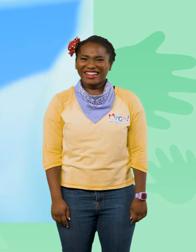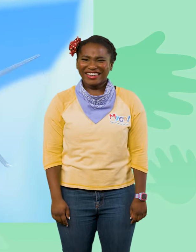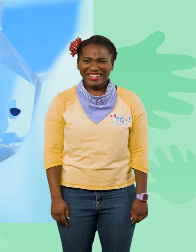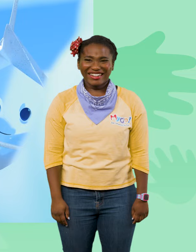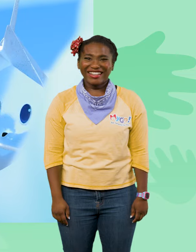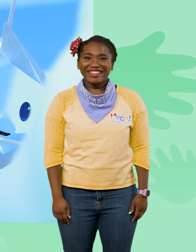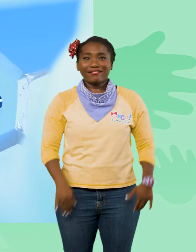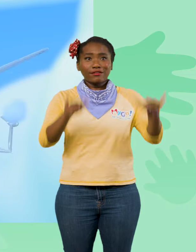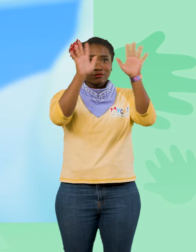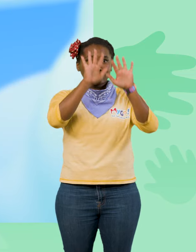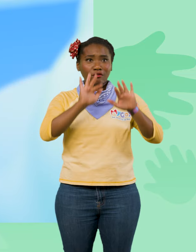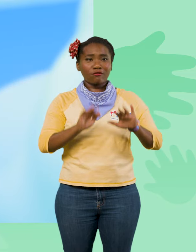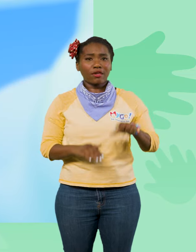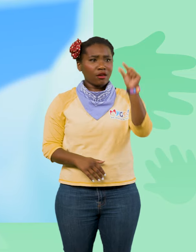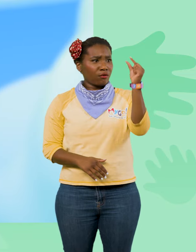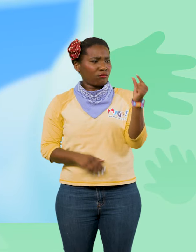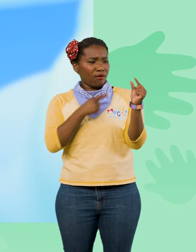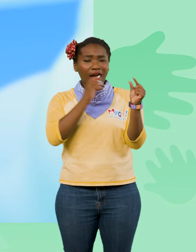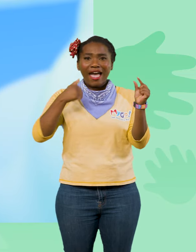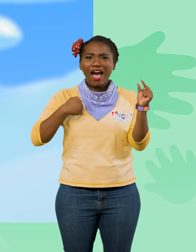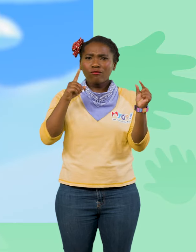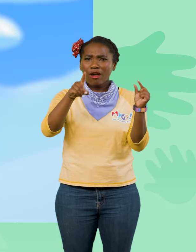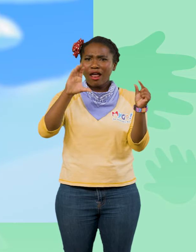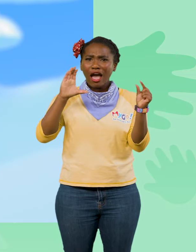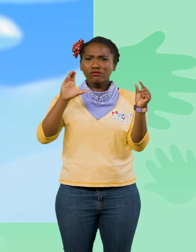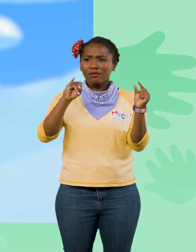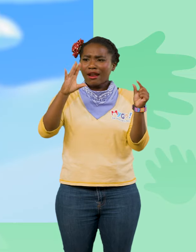One snowflake can contain as many as 100 ice crystals.